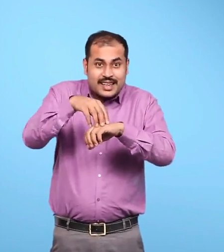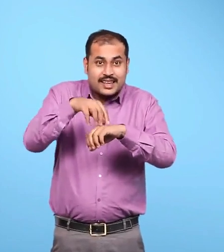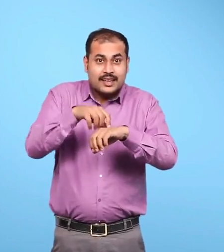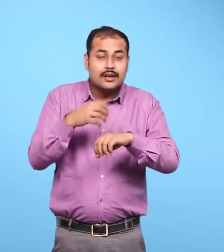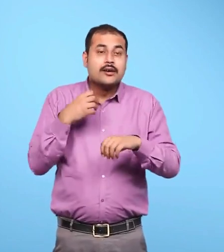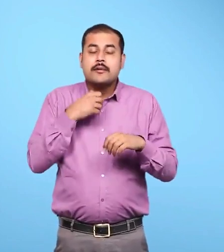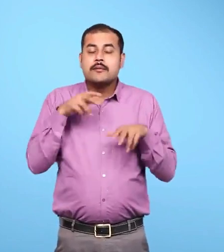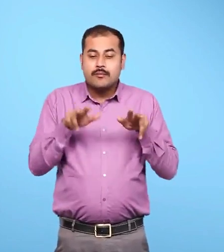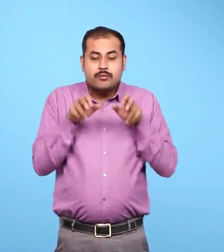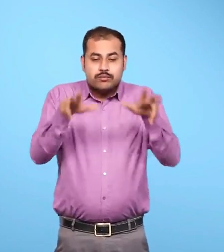does not have one.